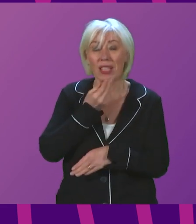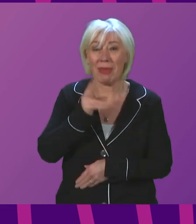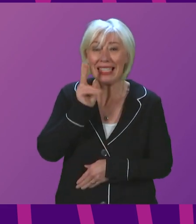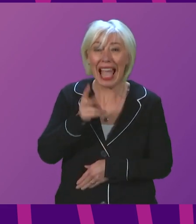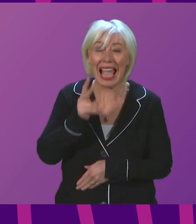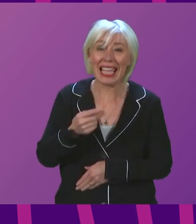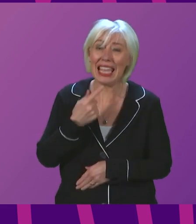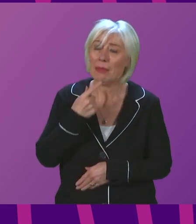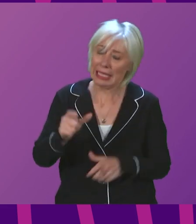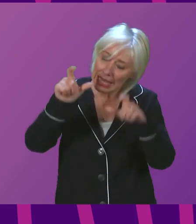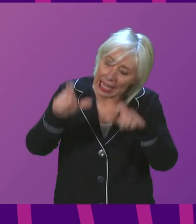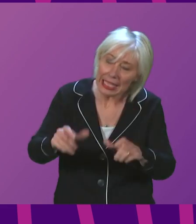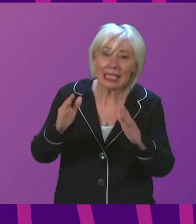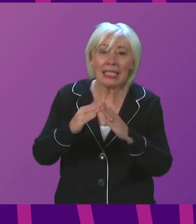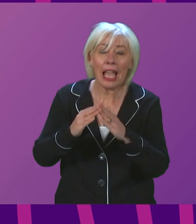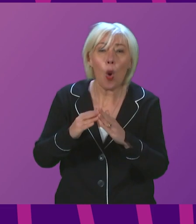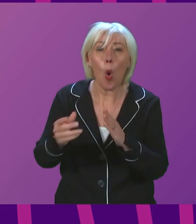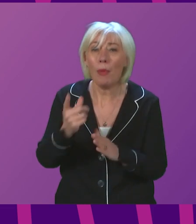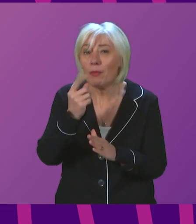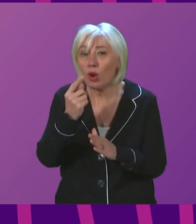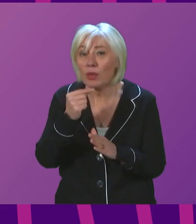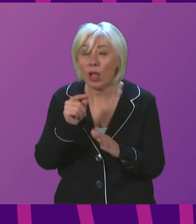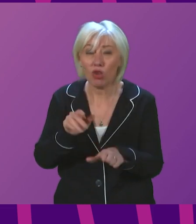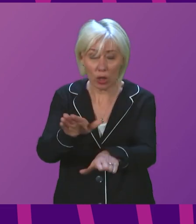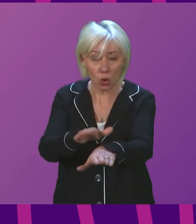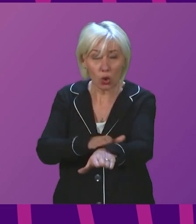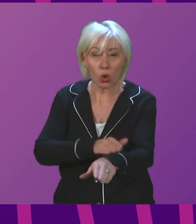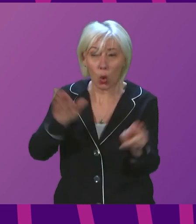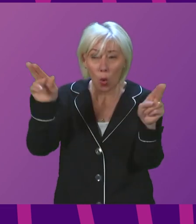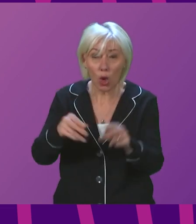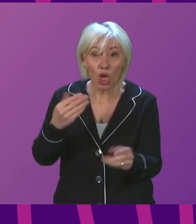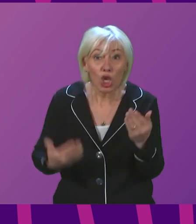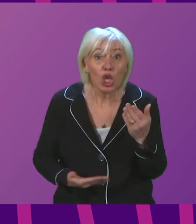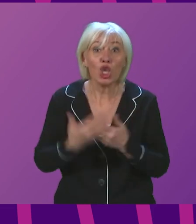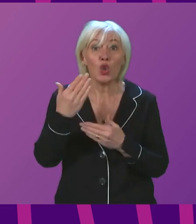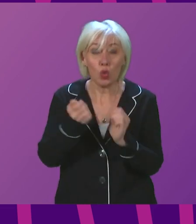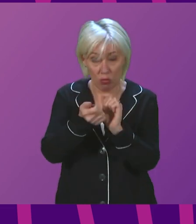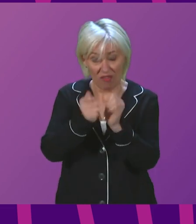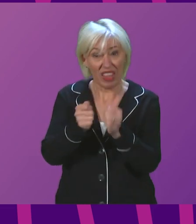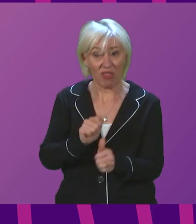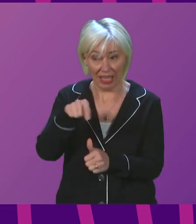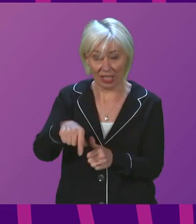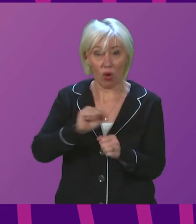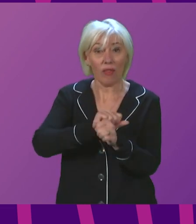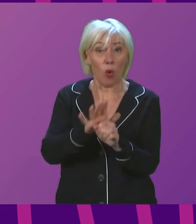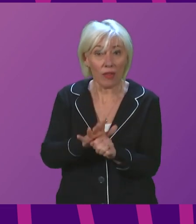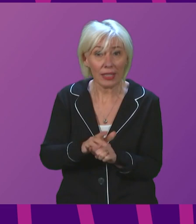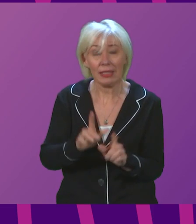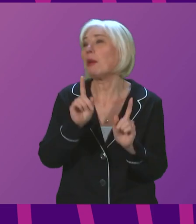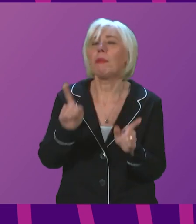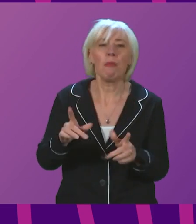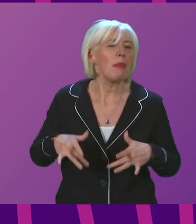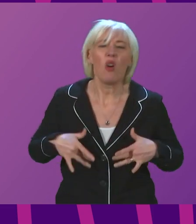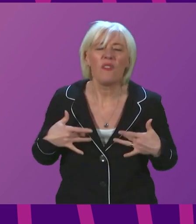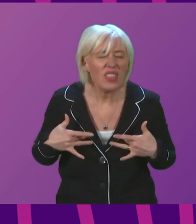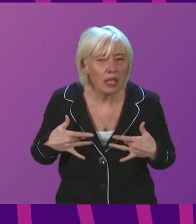to stay at home as much as possible to slow down a highly infectious new variant of COVID. But although it might not